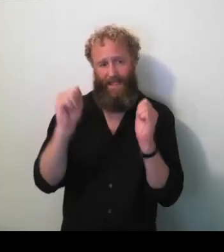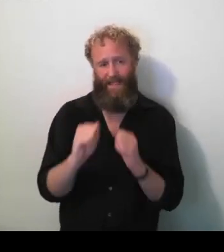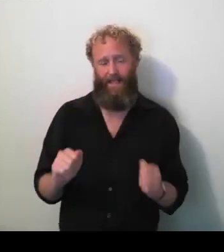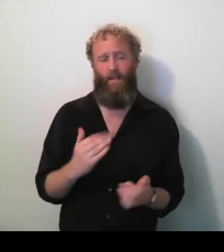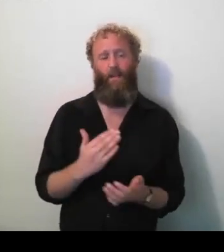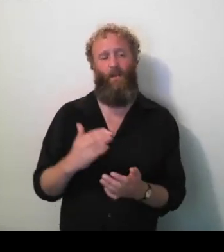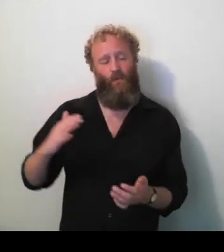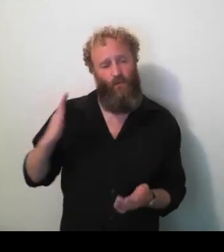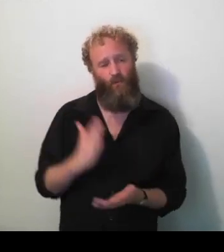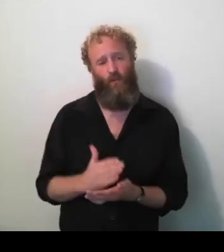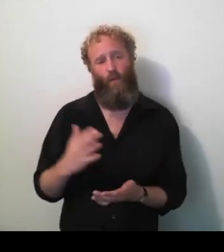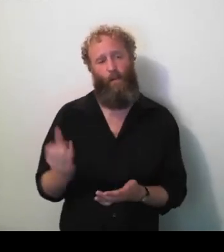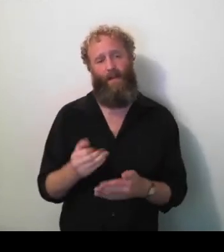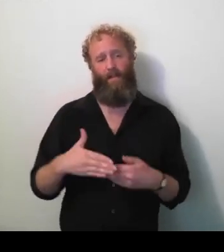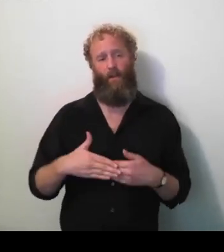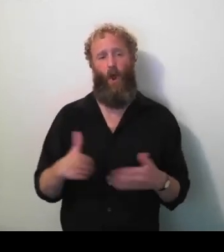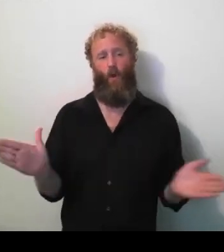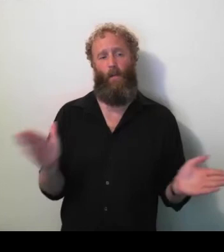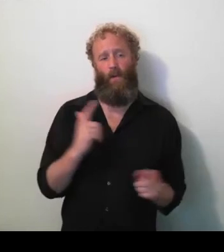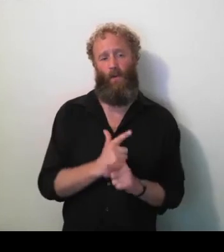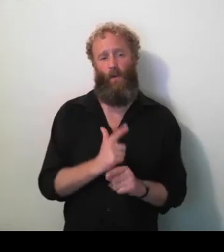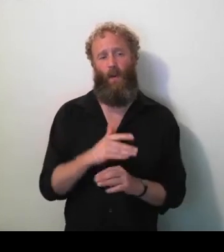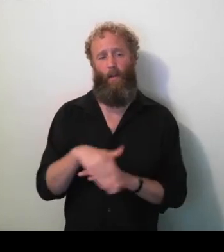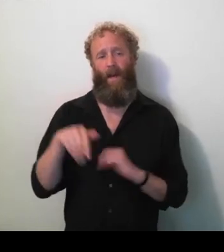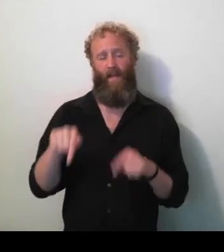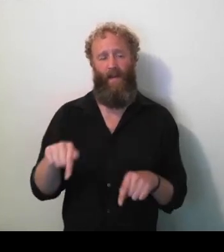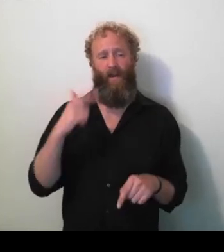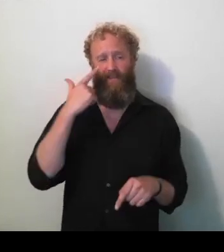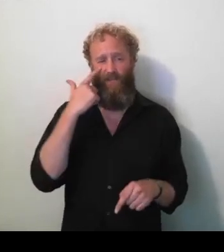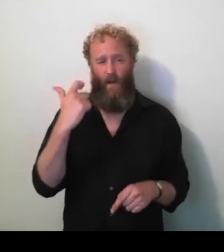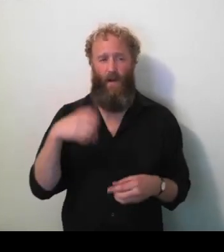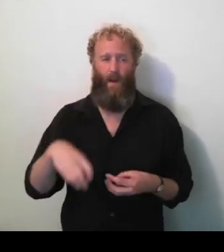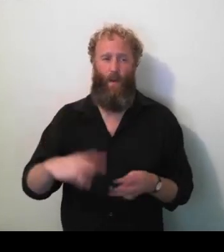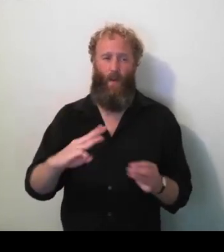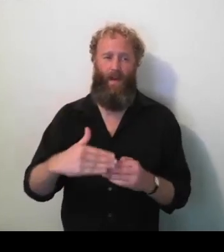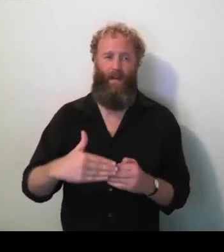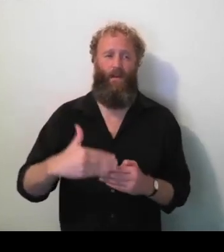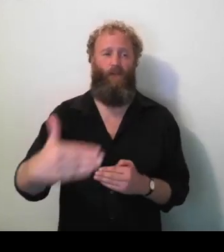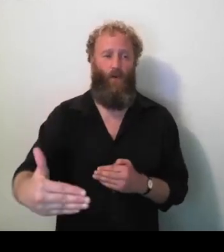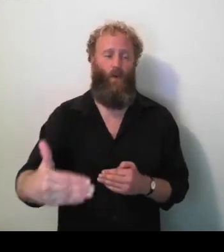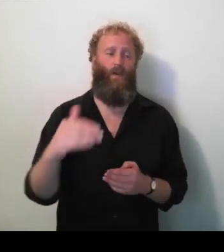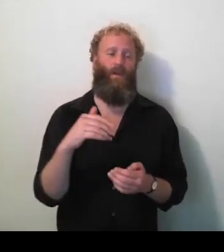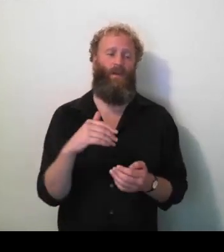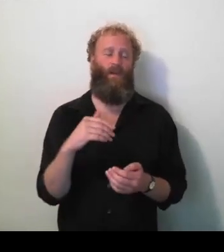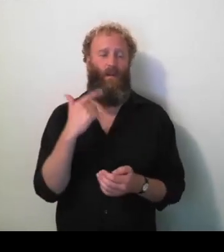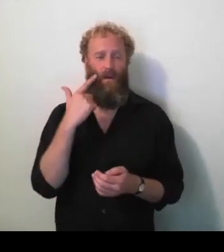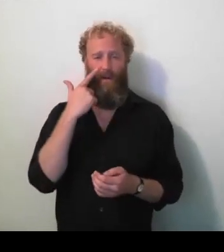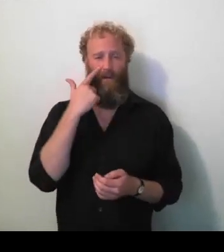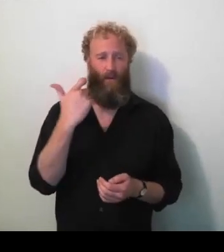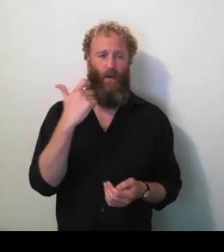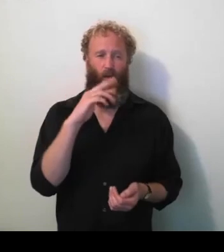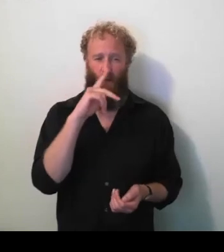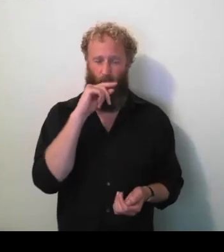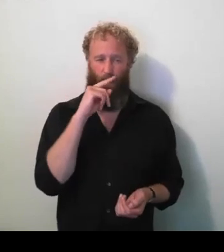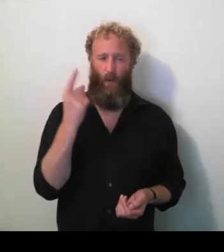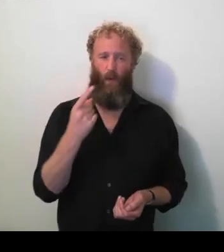about it. And so that we can find a way forward for people who are either born with